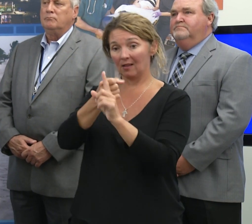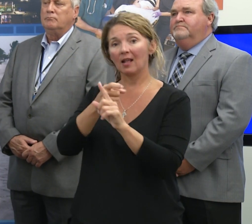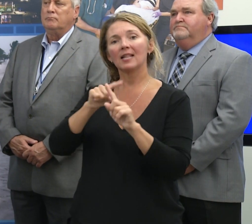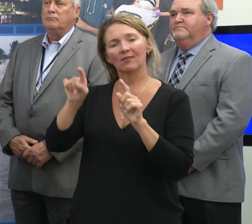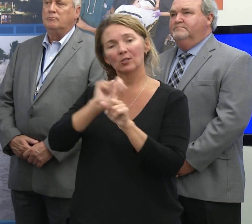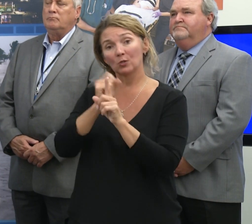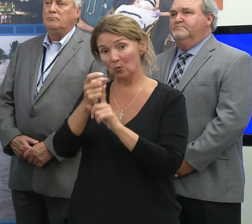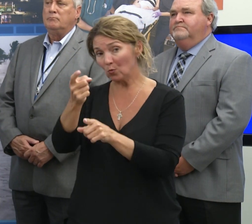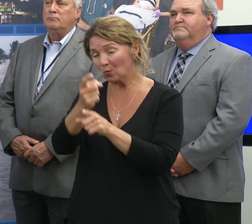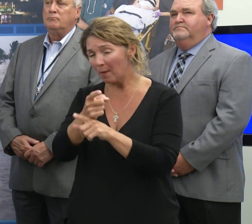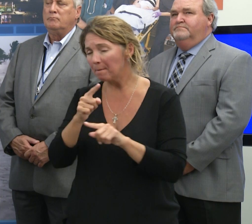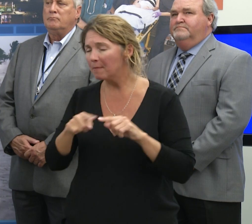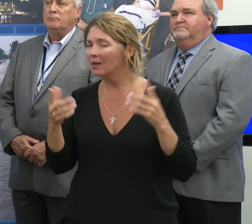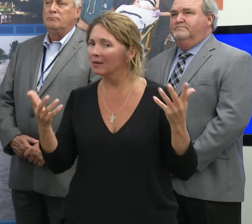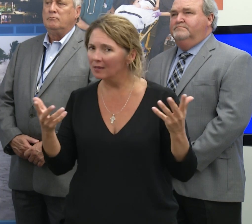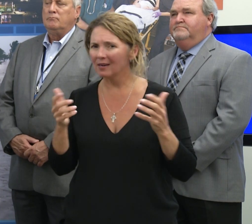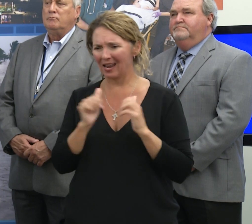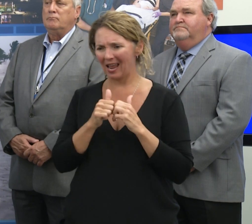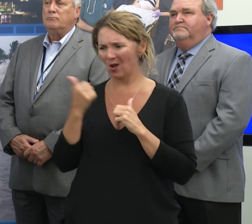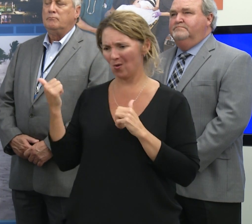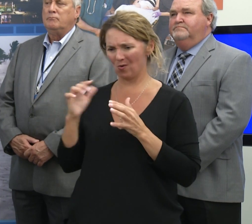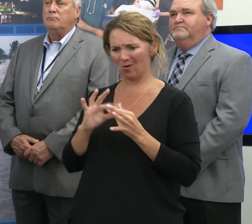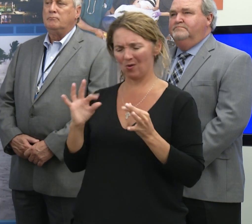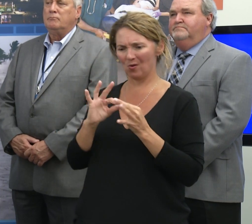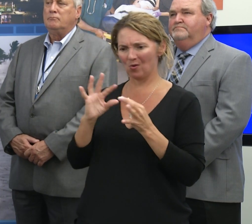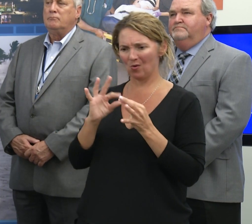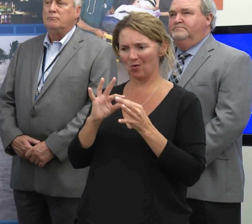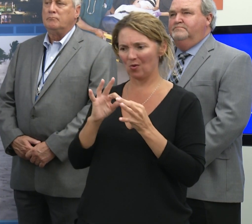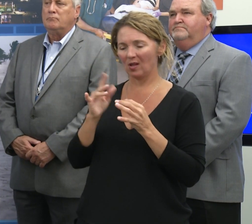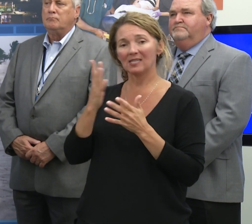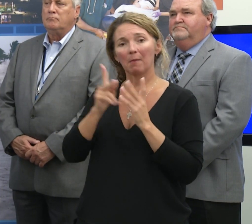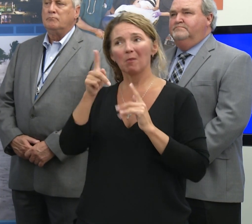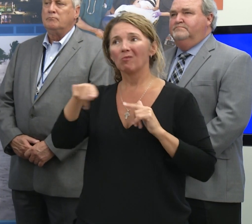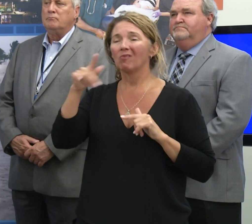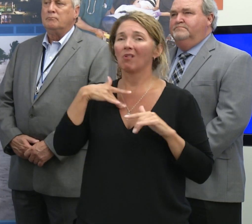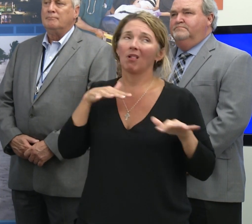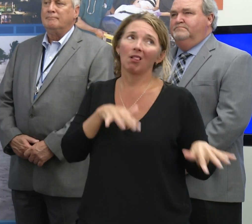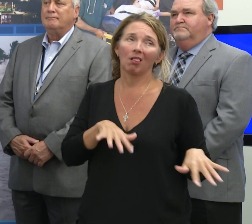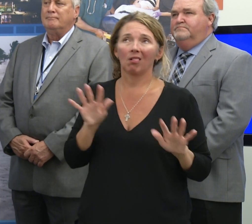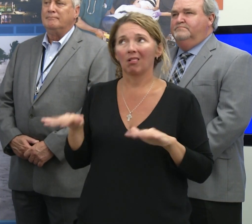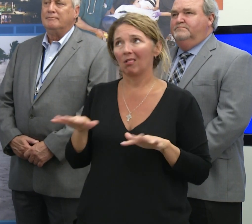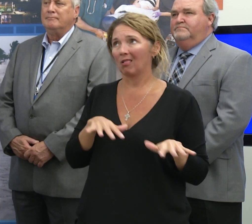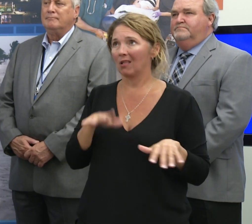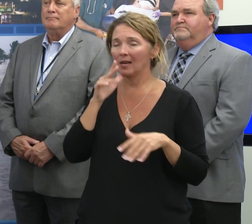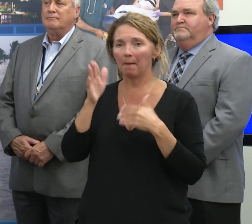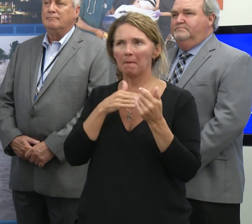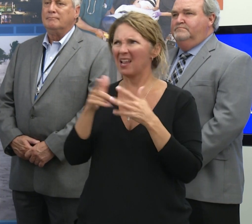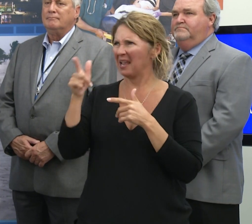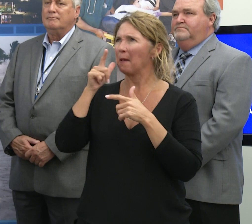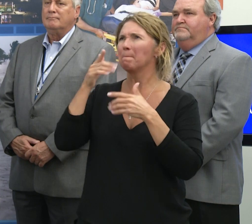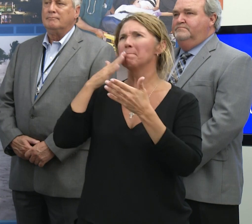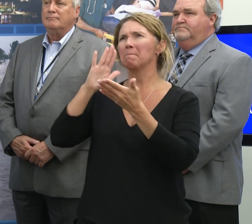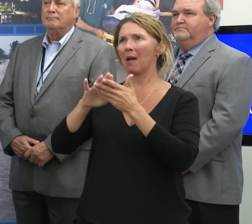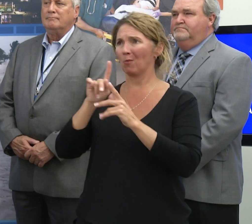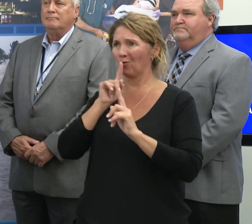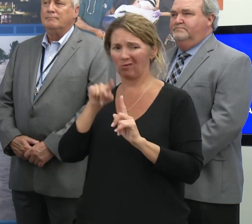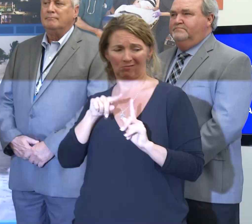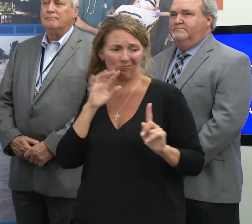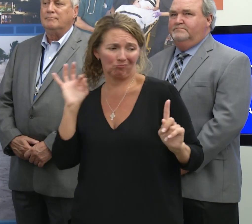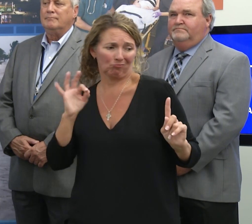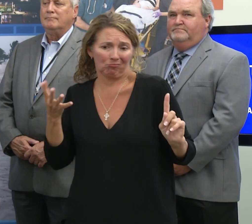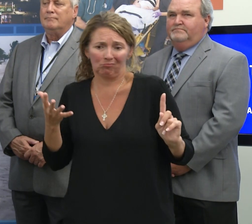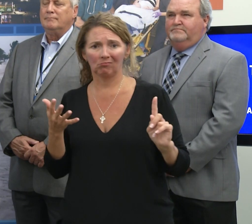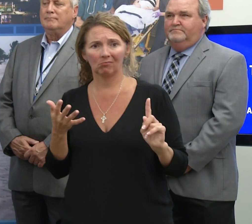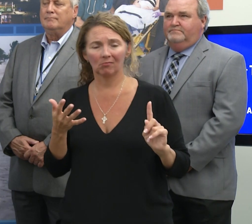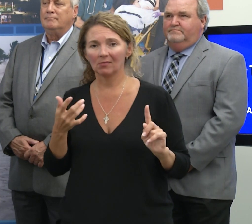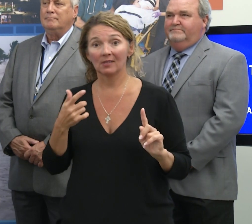different scenario. But how do you, how do you mitigate that complacency from people who said, well, they said it would be bad and then it wasn't? So, you know,